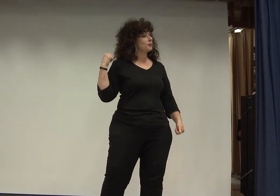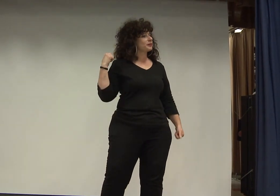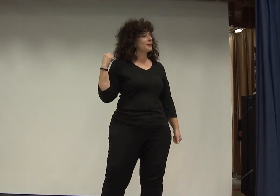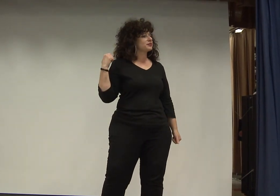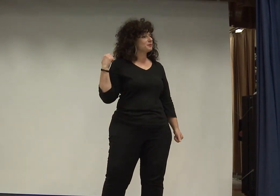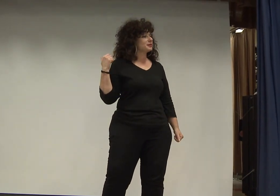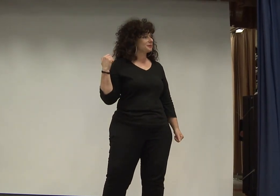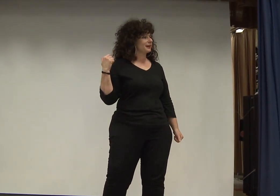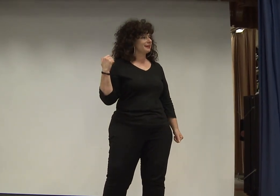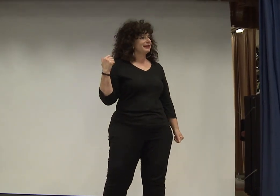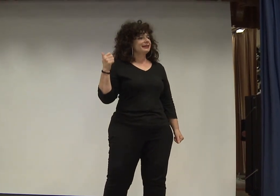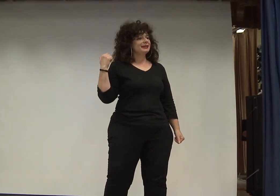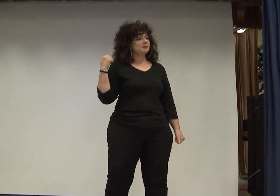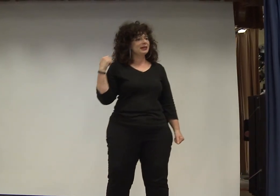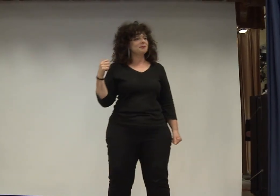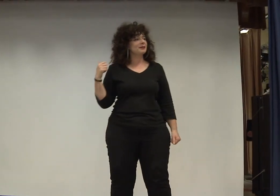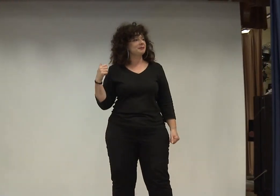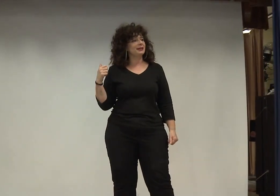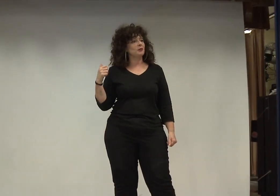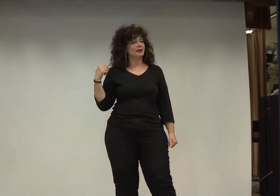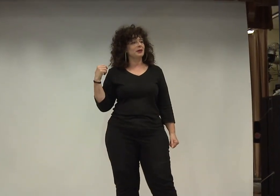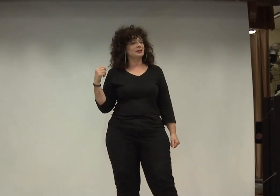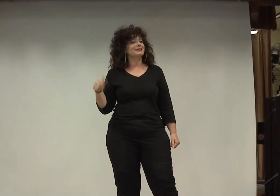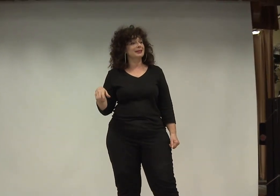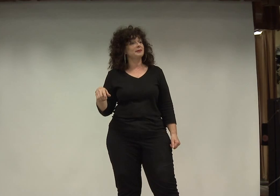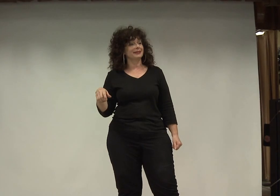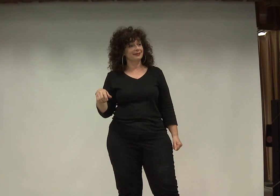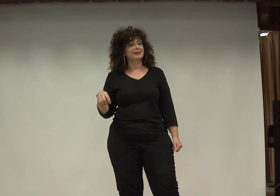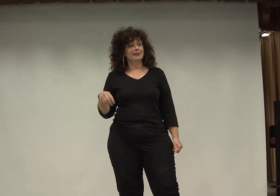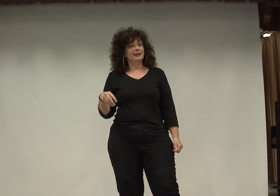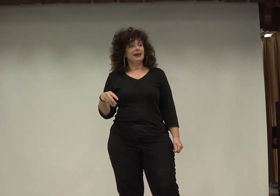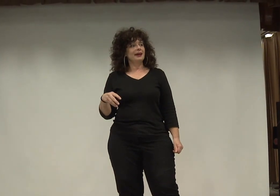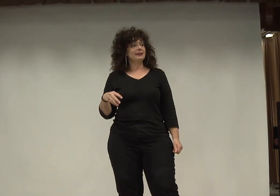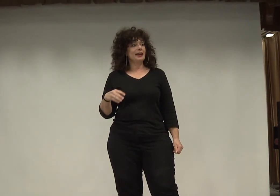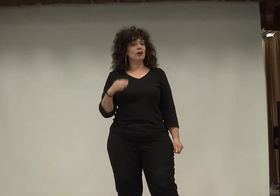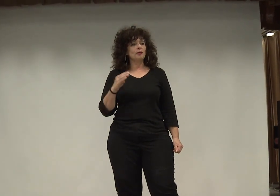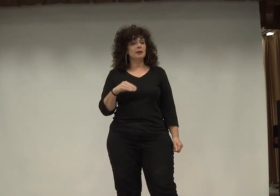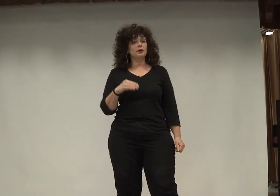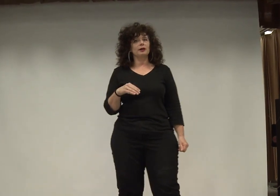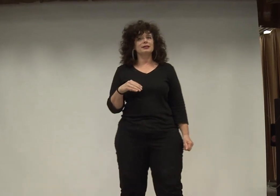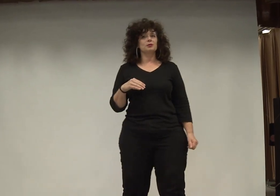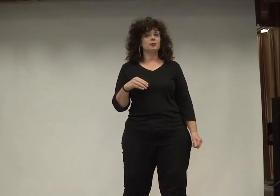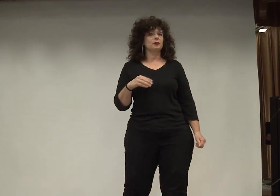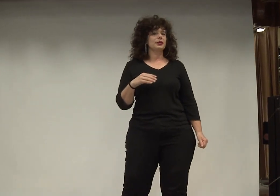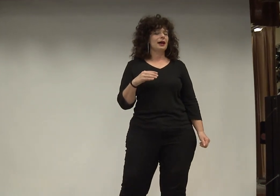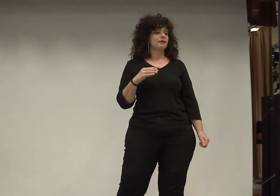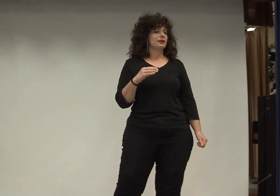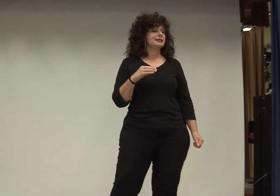up with The Magic Music Man. He met me while I was sleeping. And in all my books, we have a